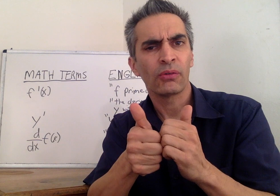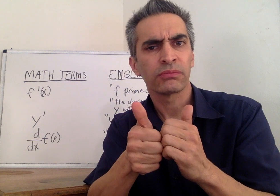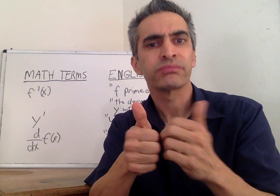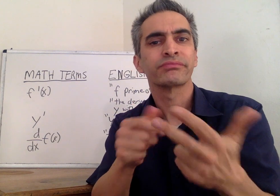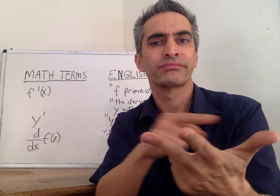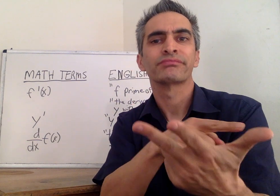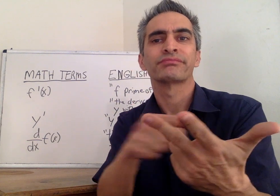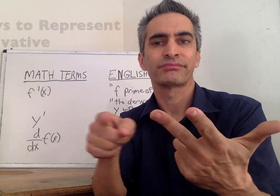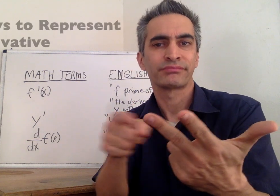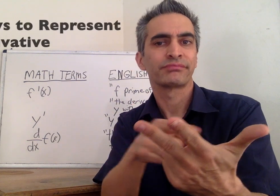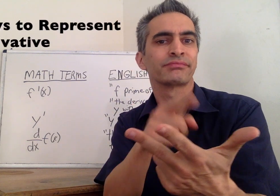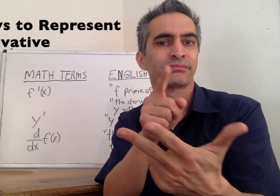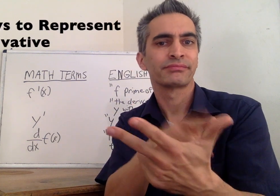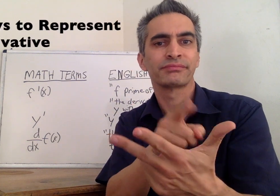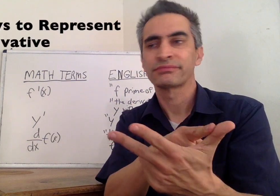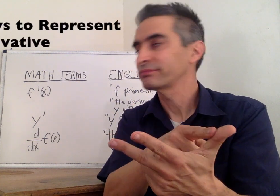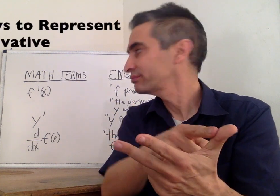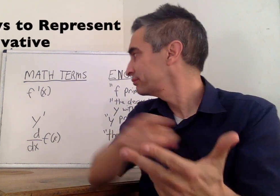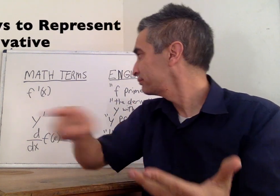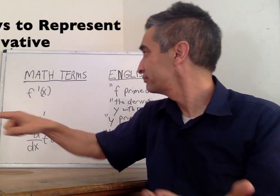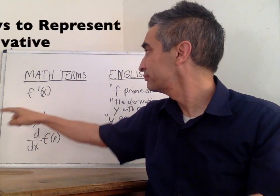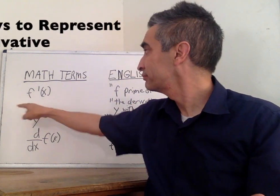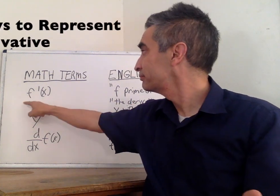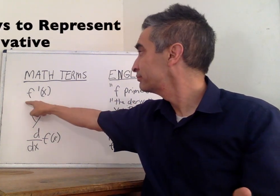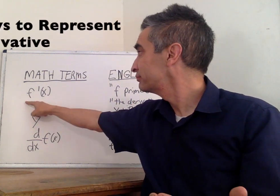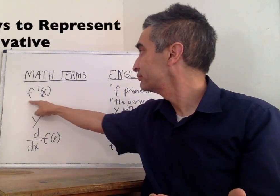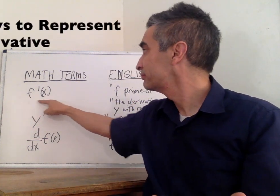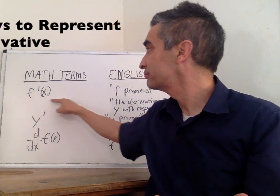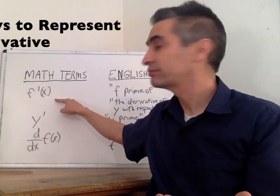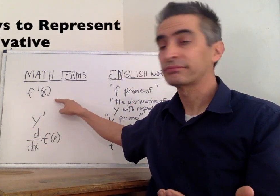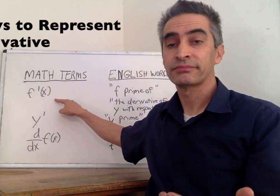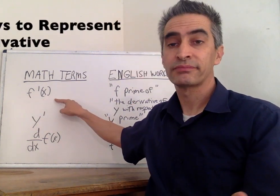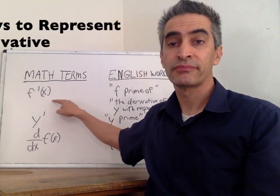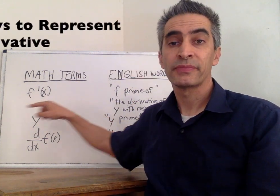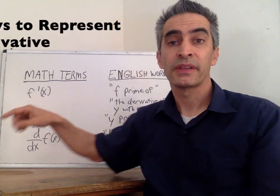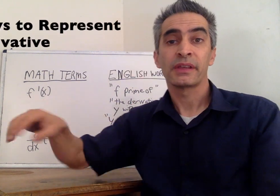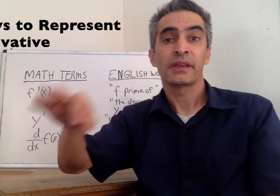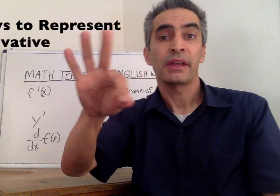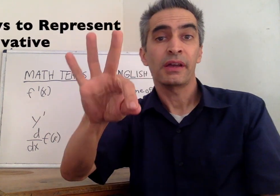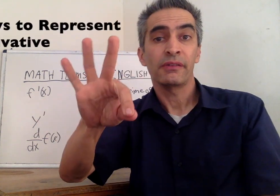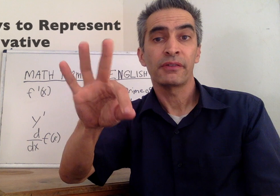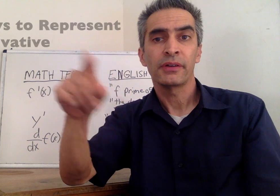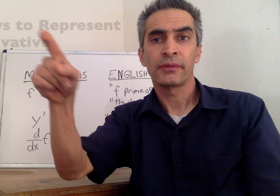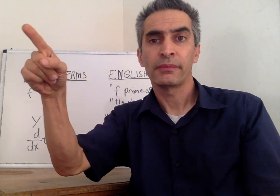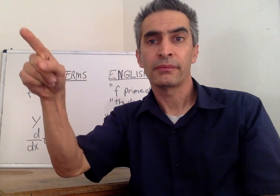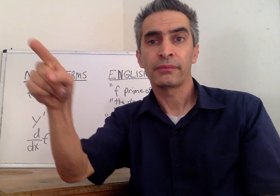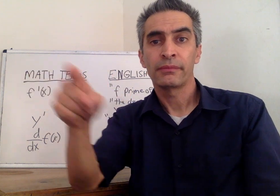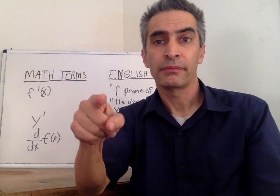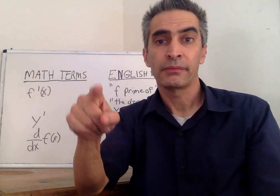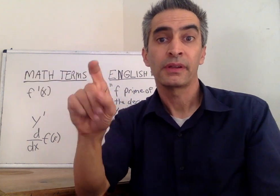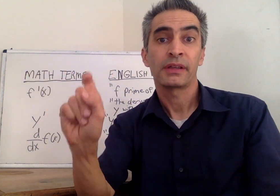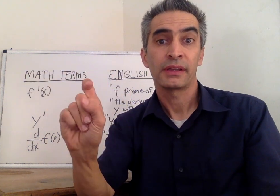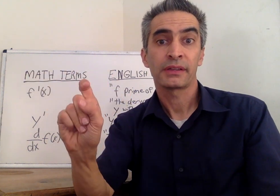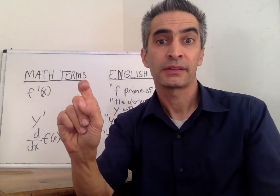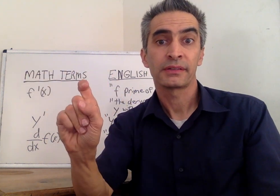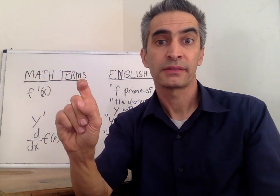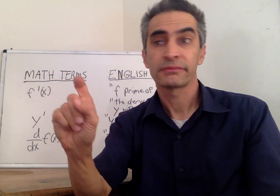three ways. First way is f prime of x.